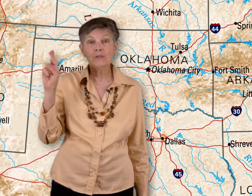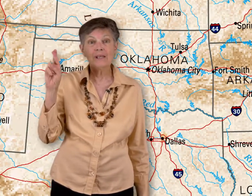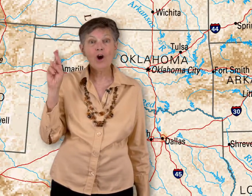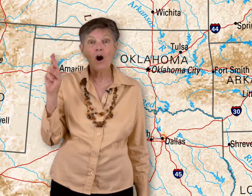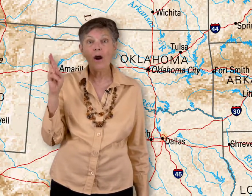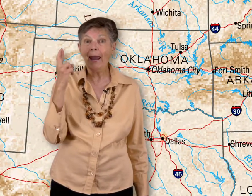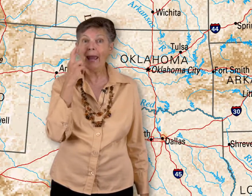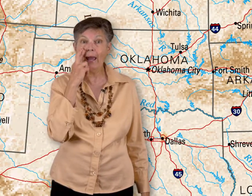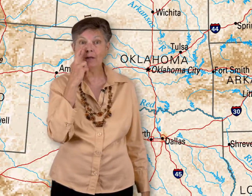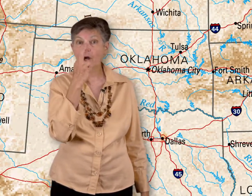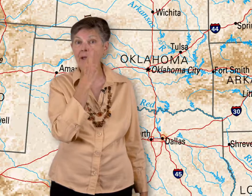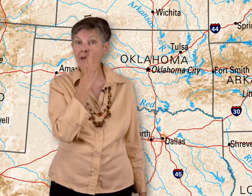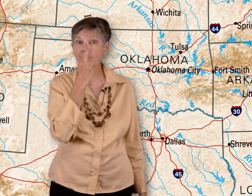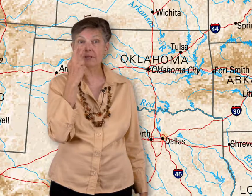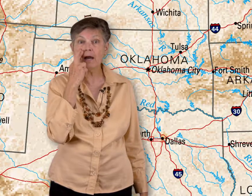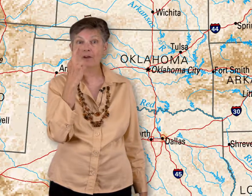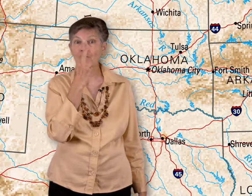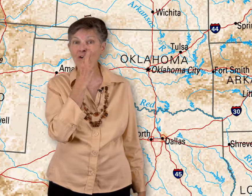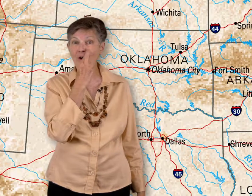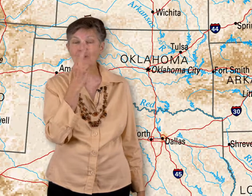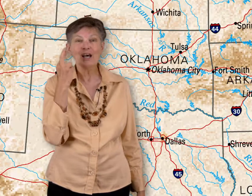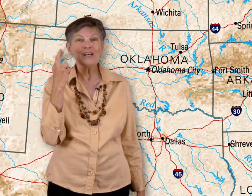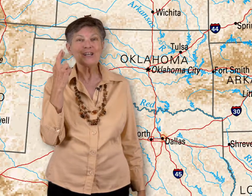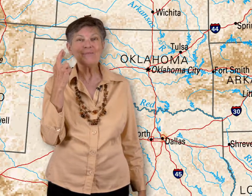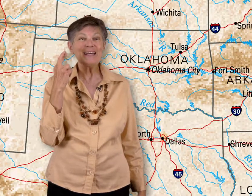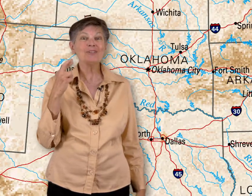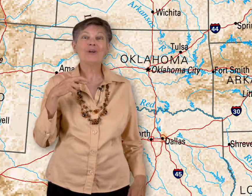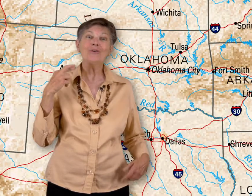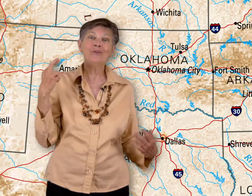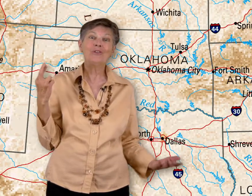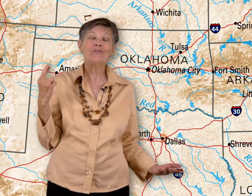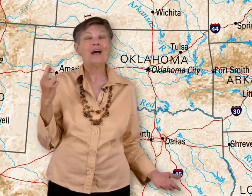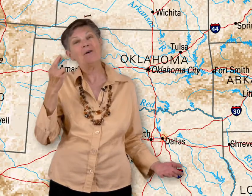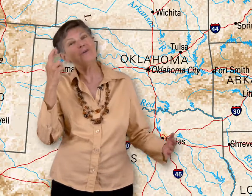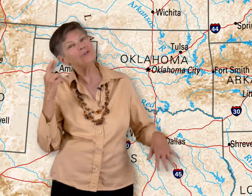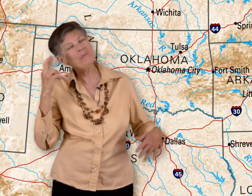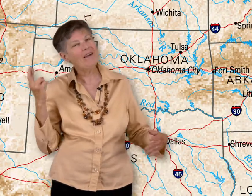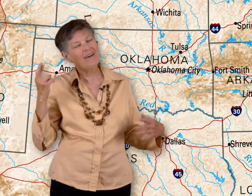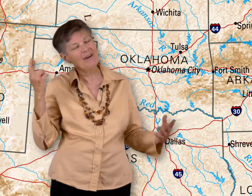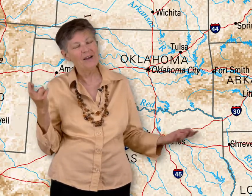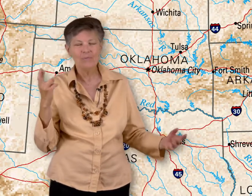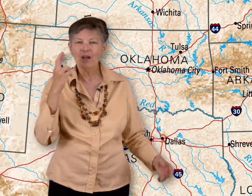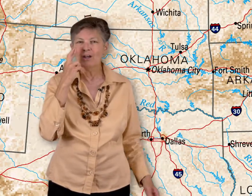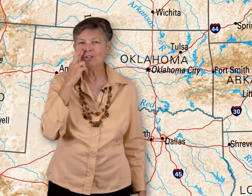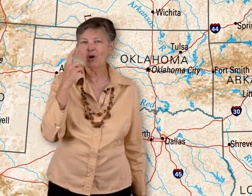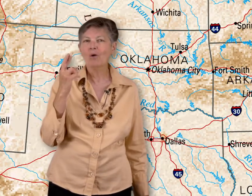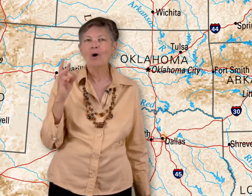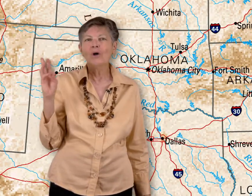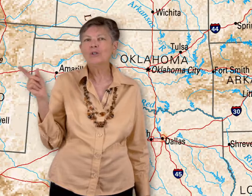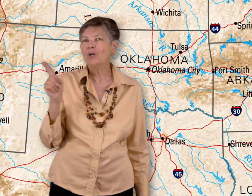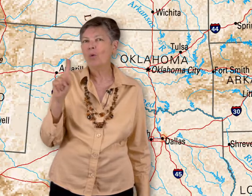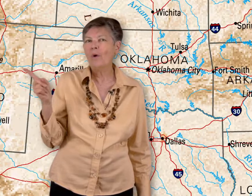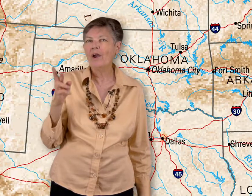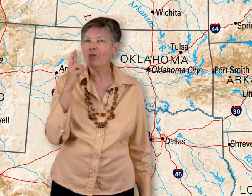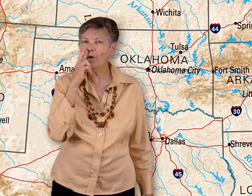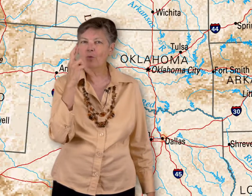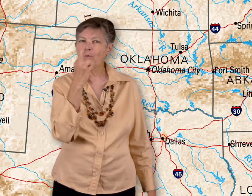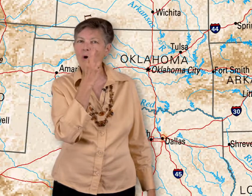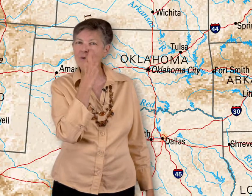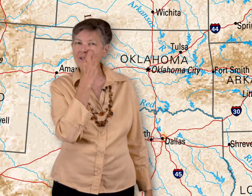it's an R hand on either side of your nose. Because what do you do with a flower? You smell it, right? So where the roses